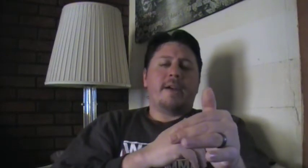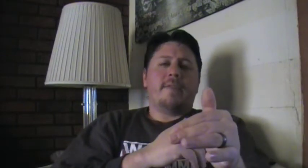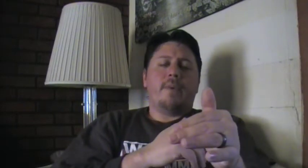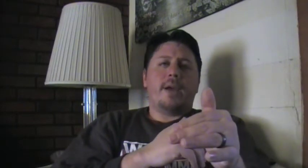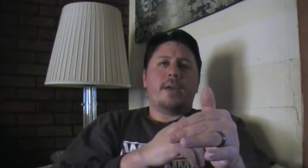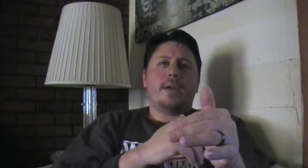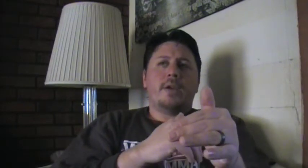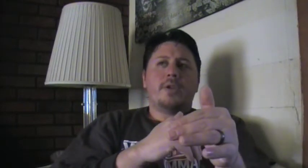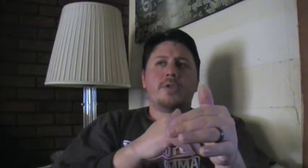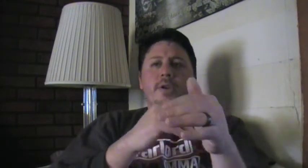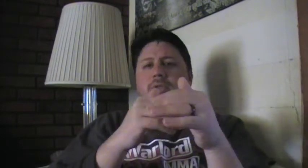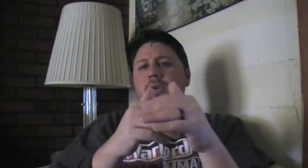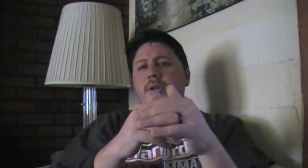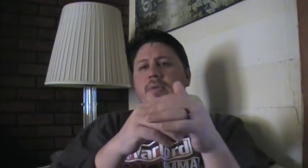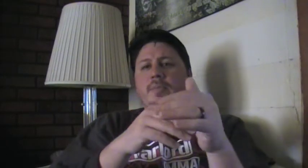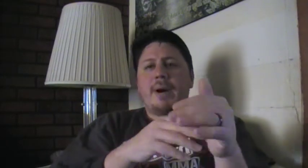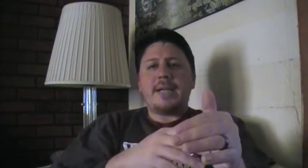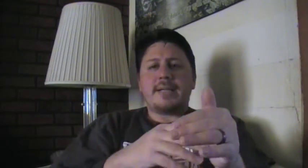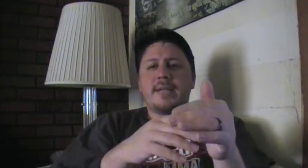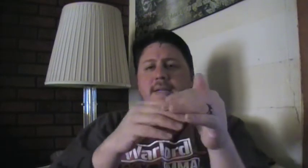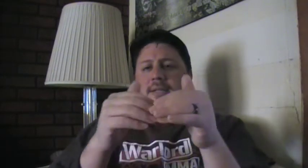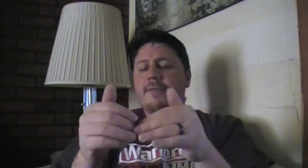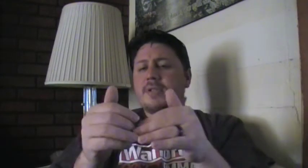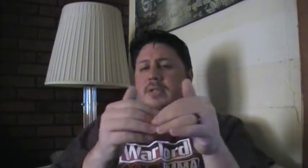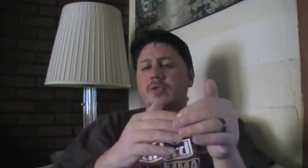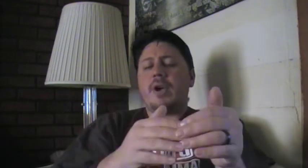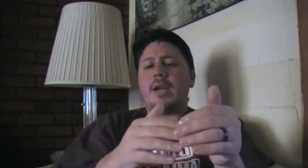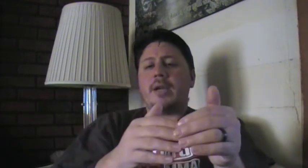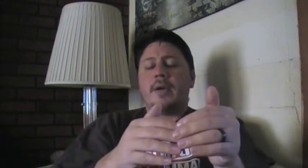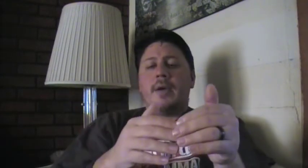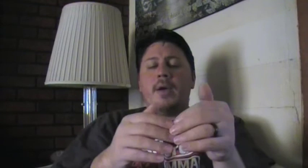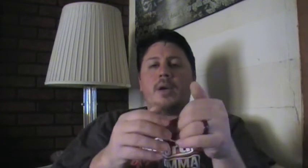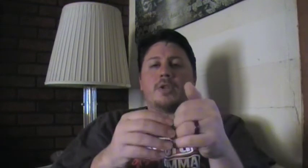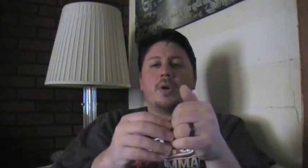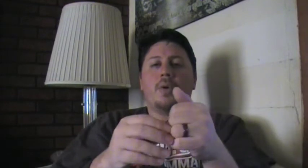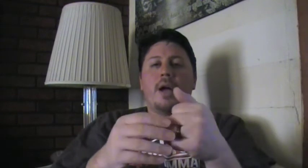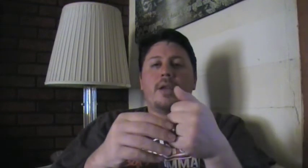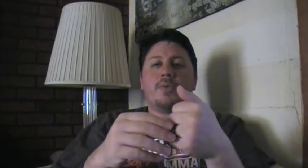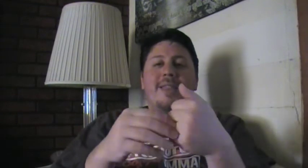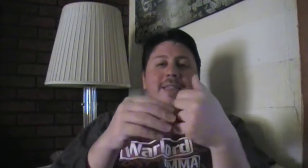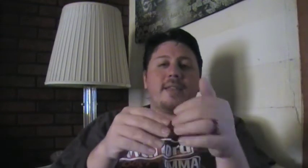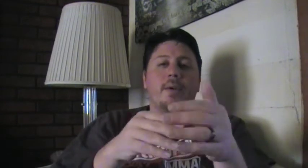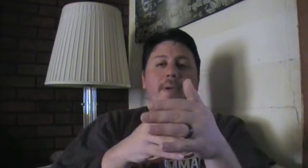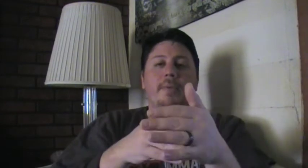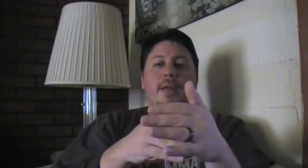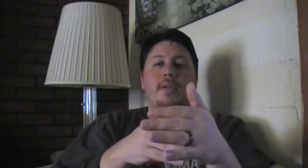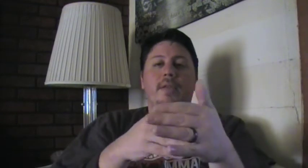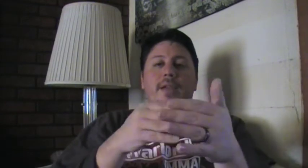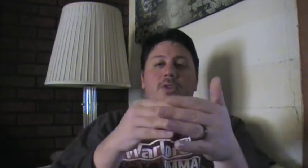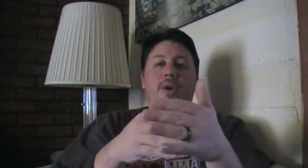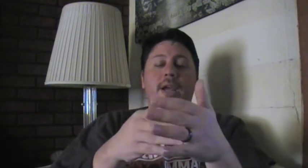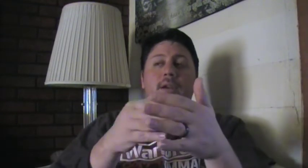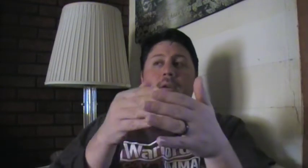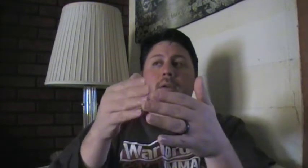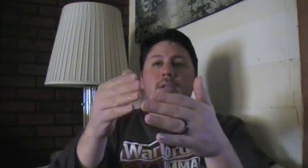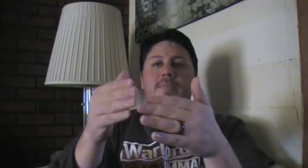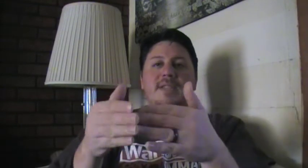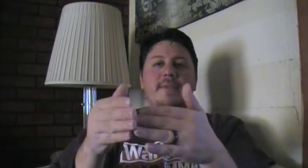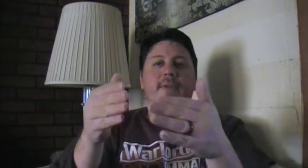way. So there are certain mindsets and differences in training. So do I think there are people out there that train specifically